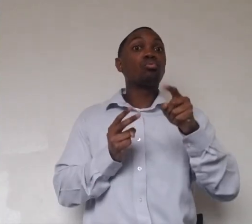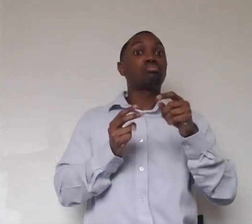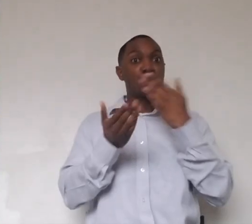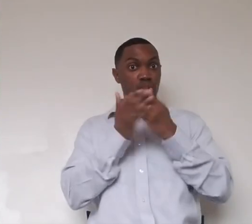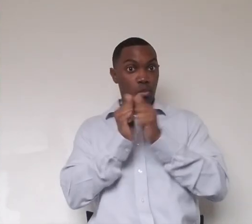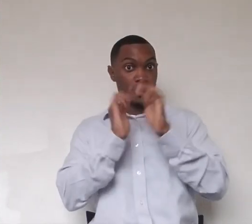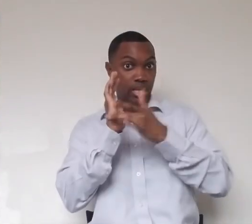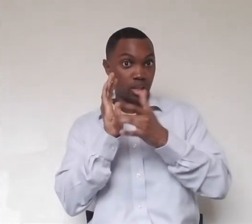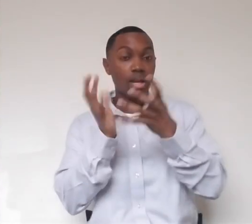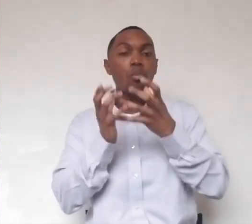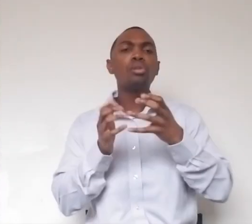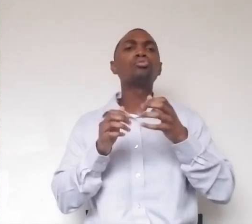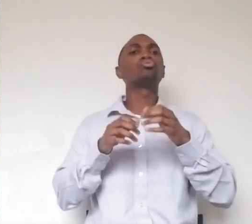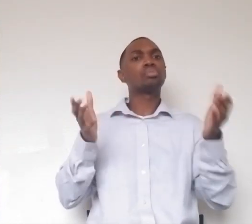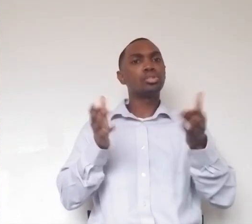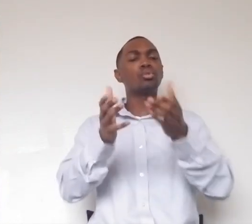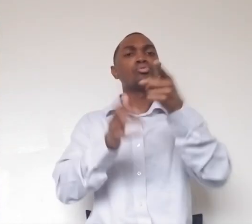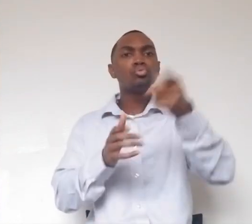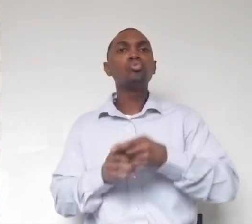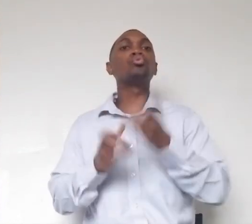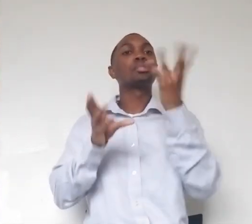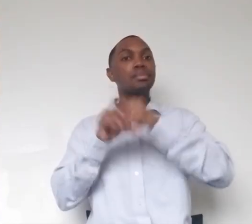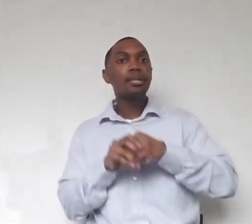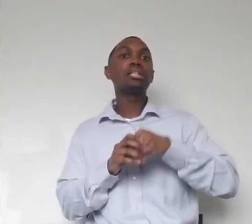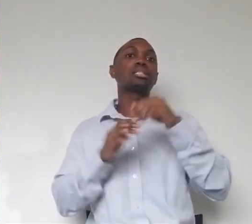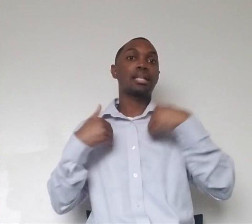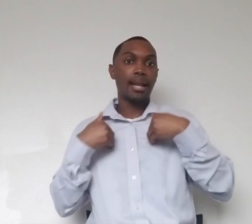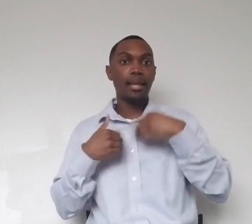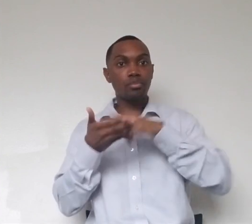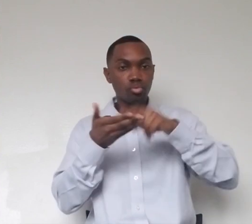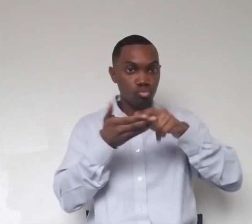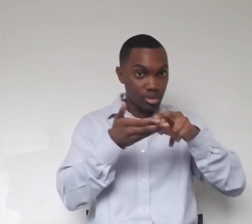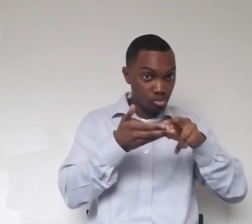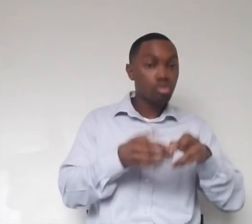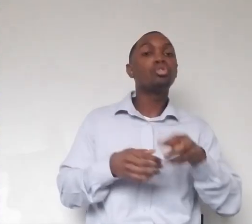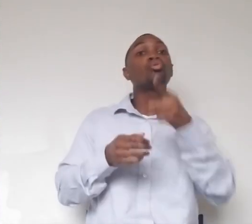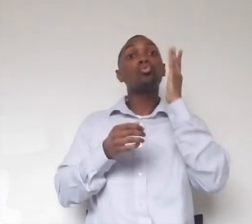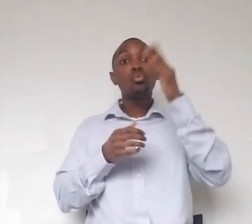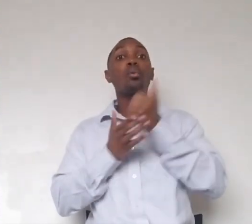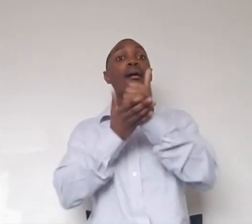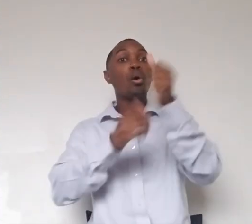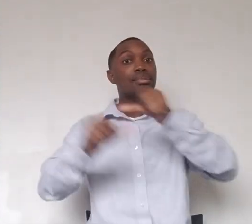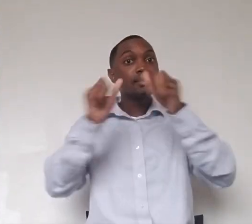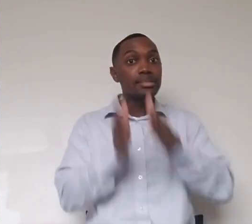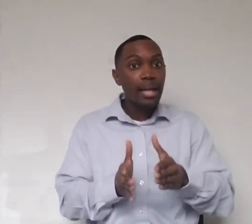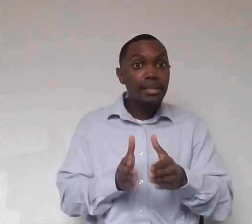participate in animal research by helping scientists sort through camera trap images. Um, so you would download the Zooniverse